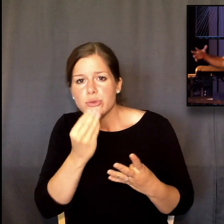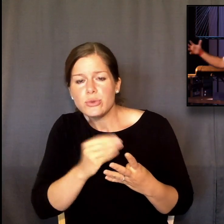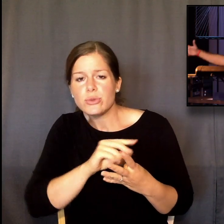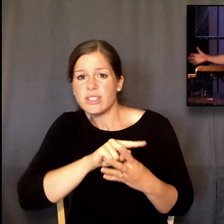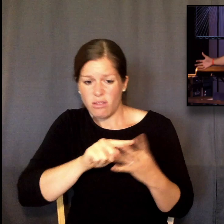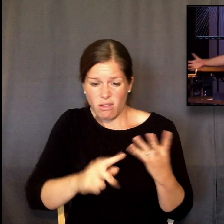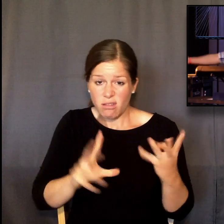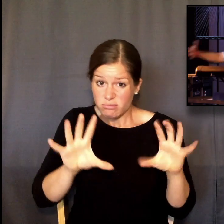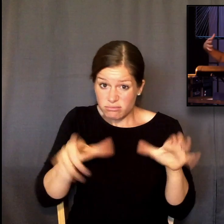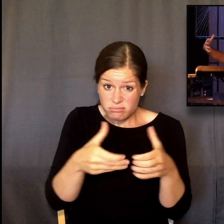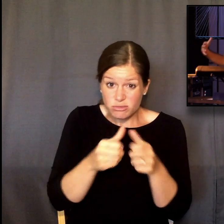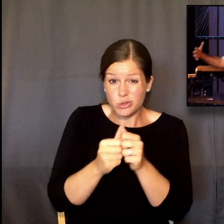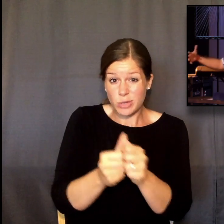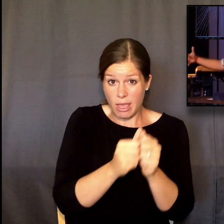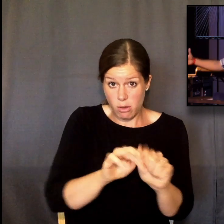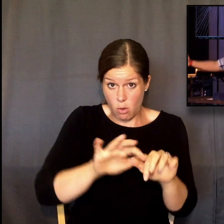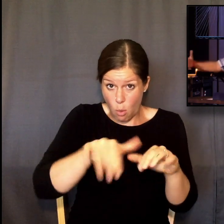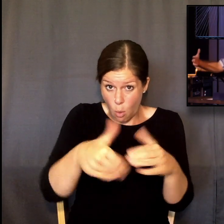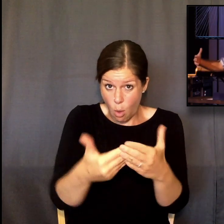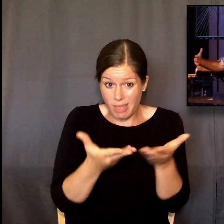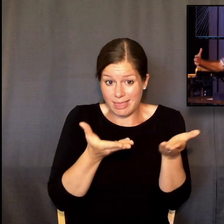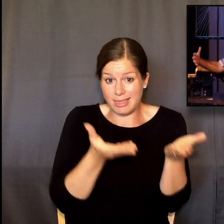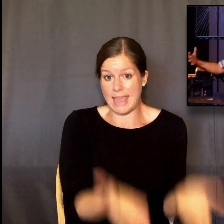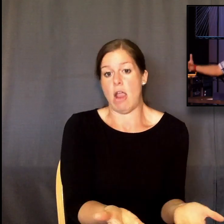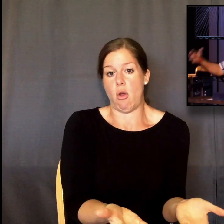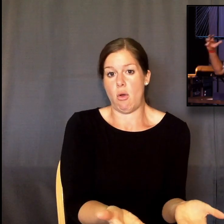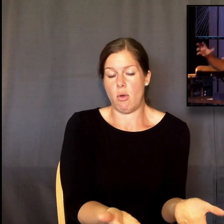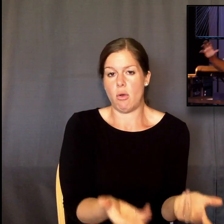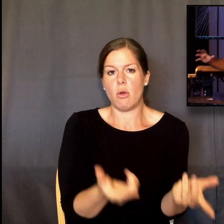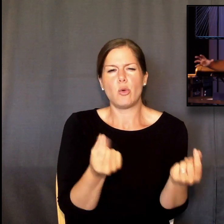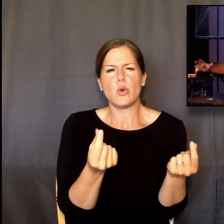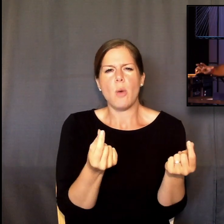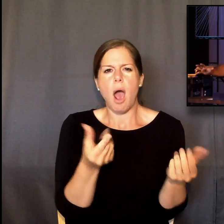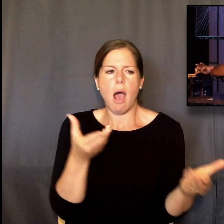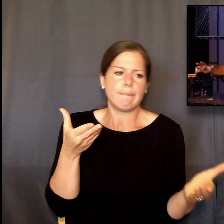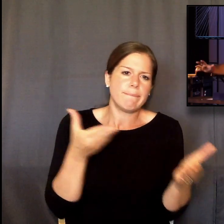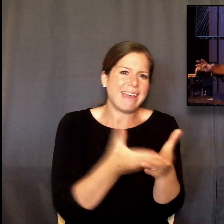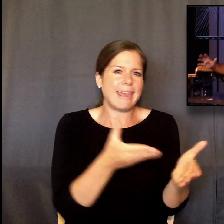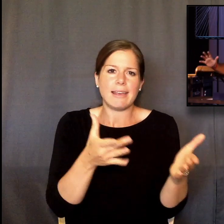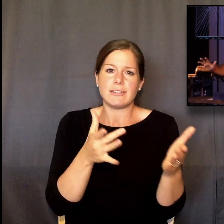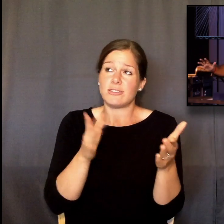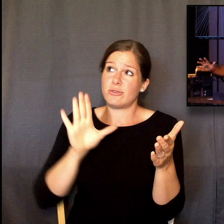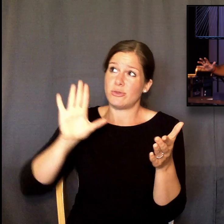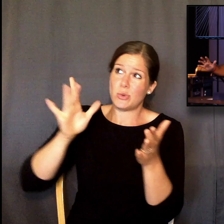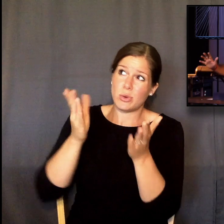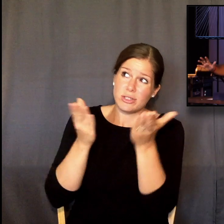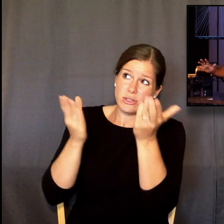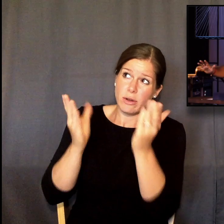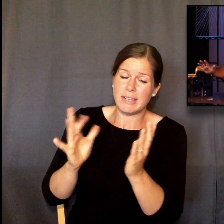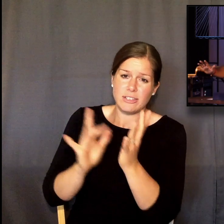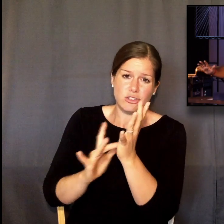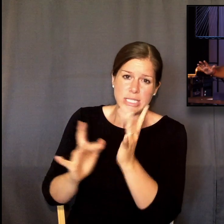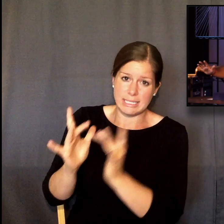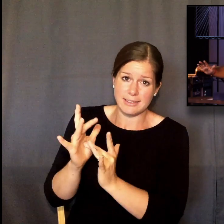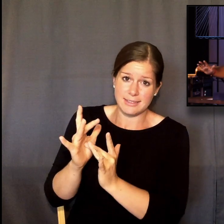the Jews, the Gentiles, everybody, they were all set up against your servant Jesus. Listen, Acts 4 28.